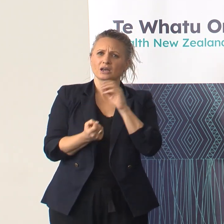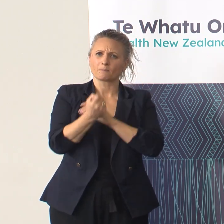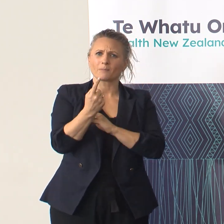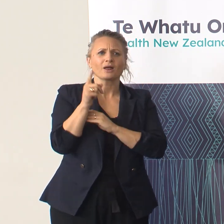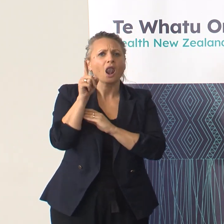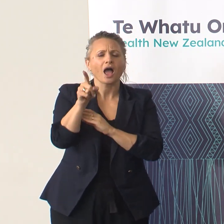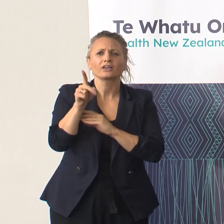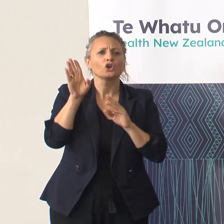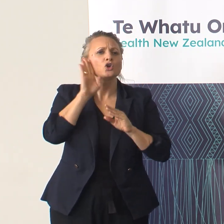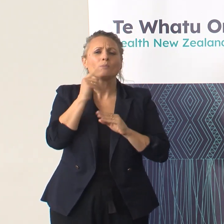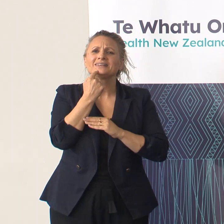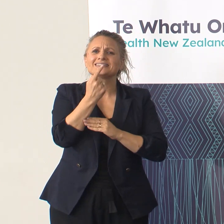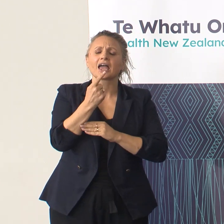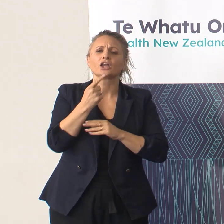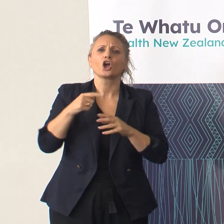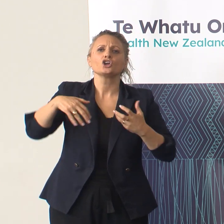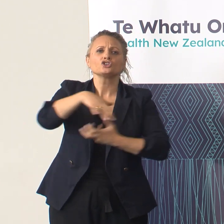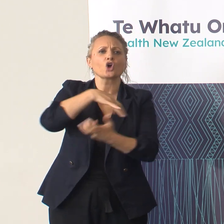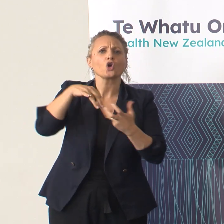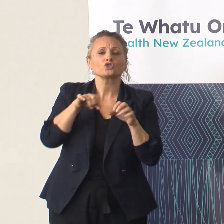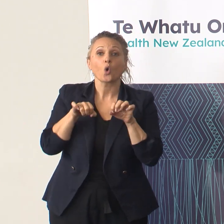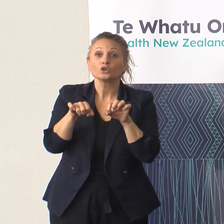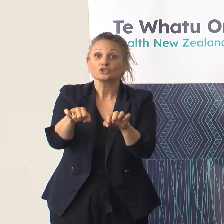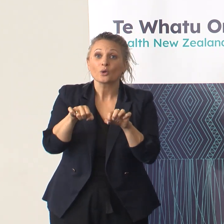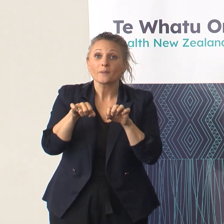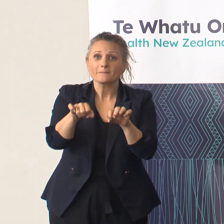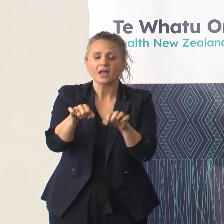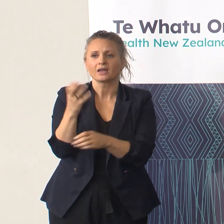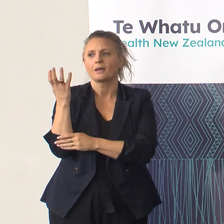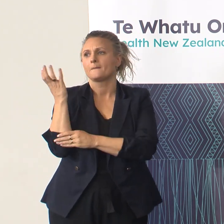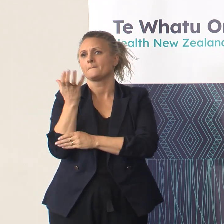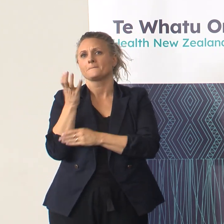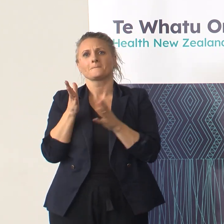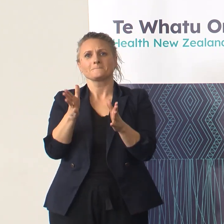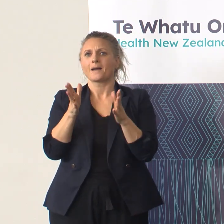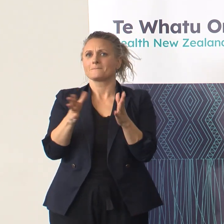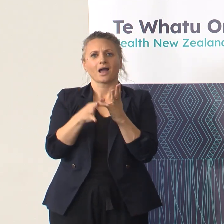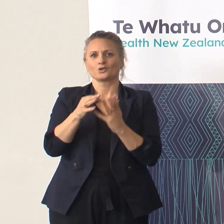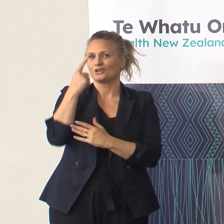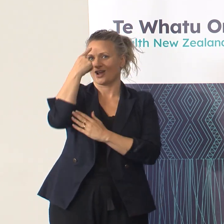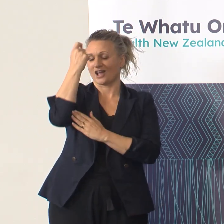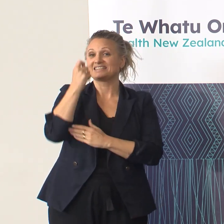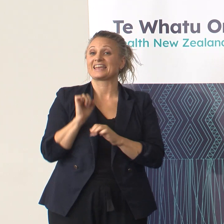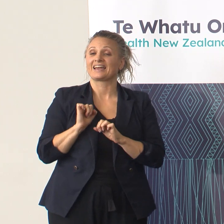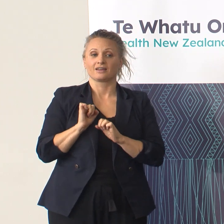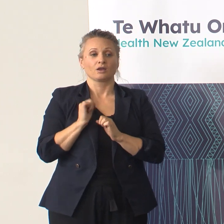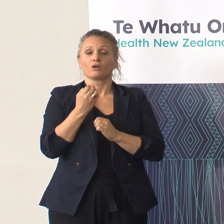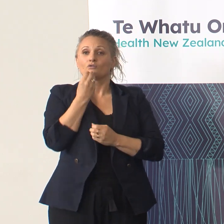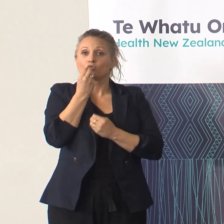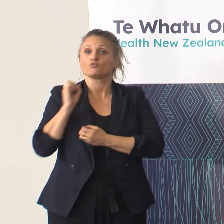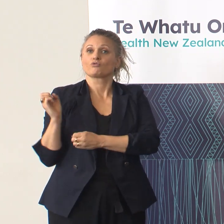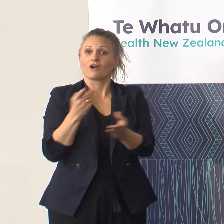supermarket, have been one of the most amazing disruptive innovations. And I just also want to acknowledge that prior to